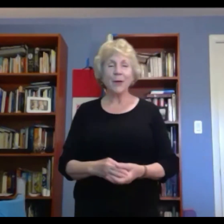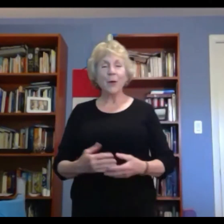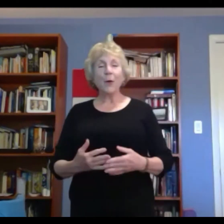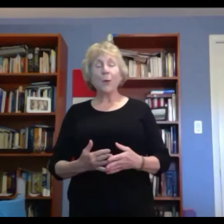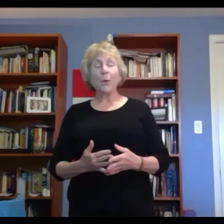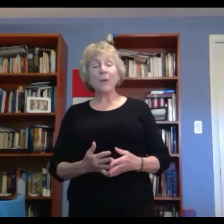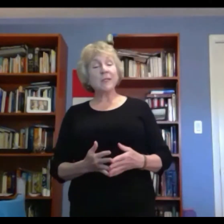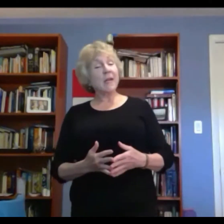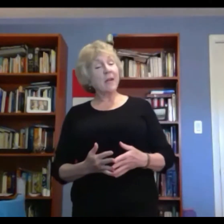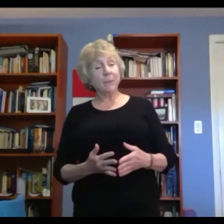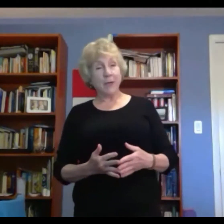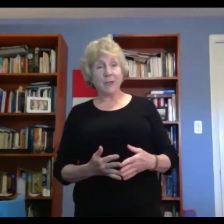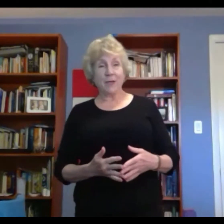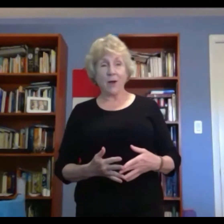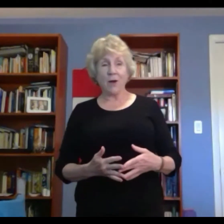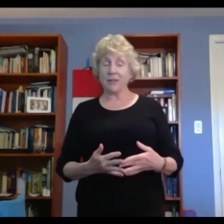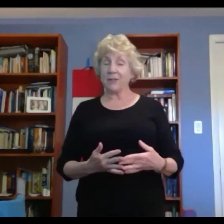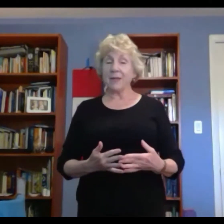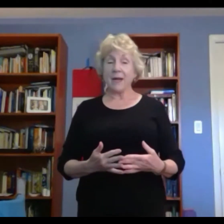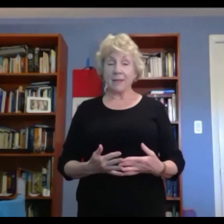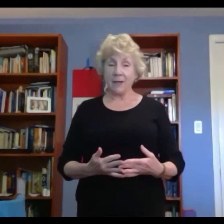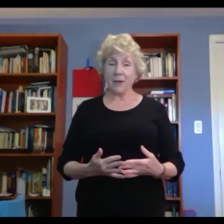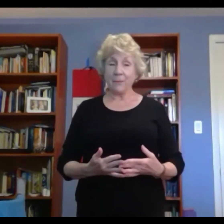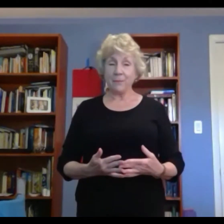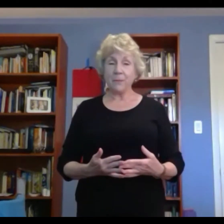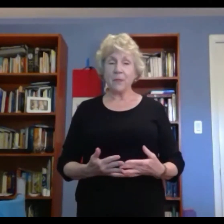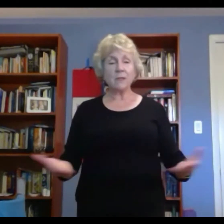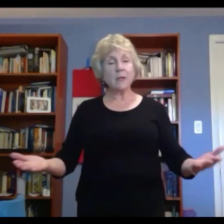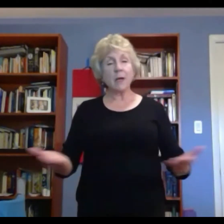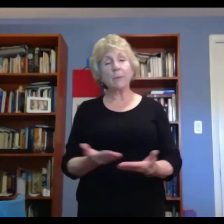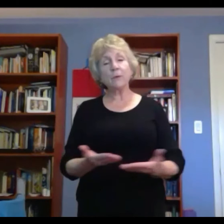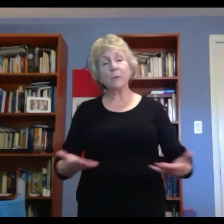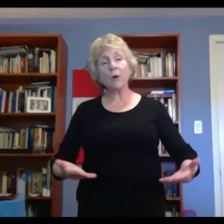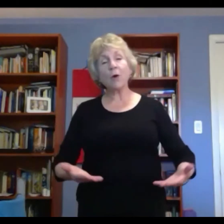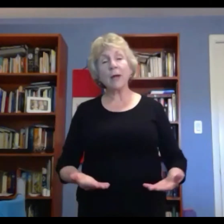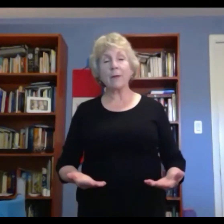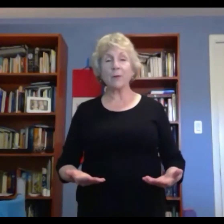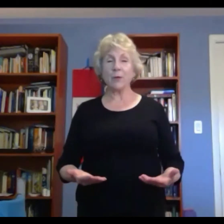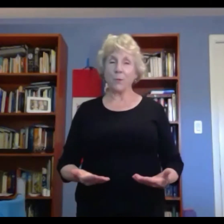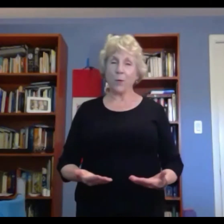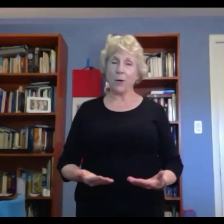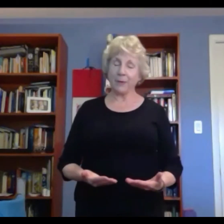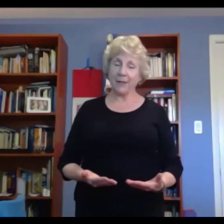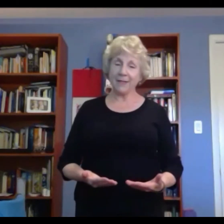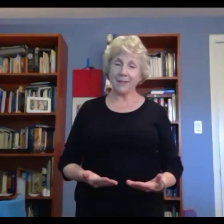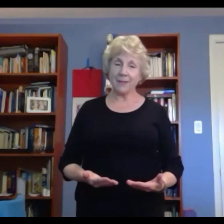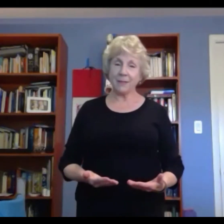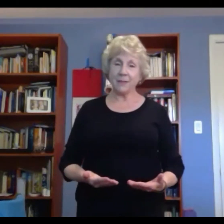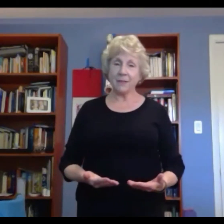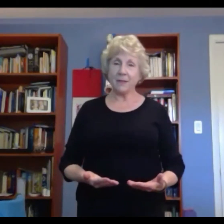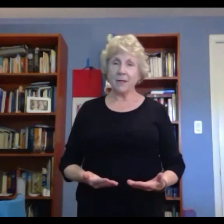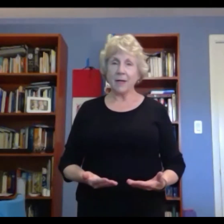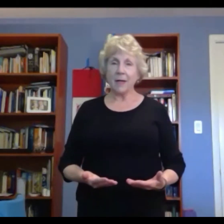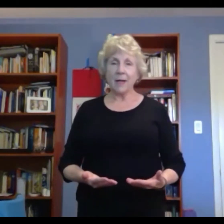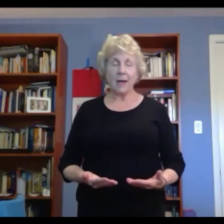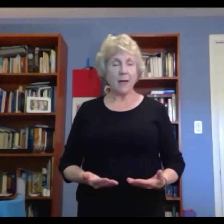When the day of Pentecost had come, the disciples were all gathered in one place. And